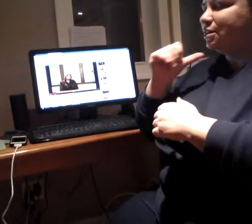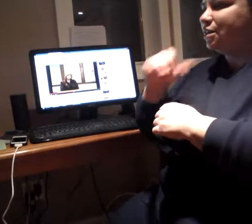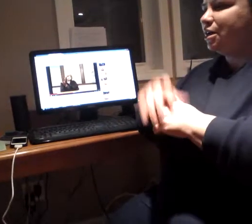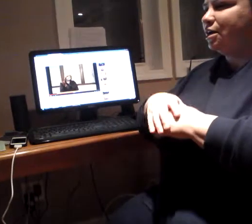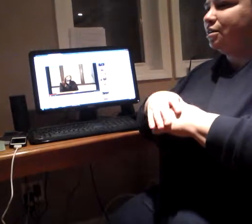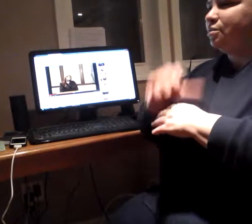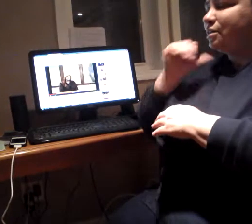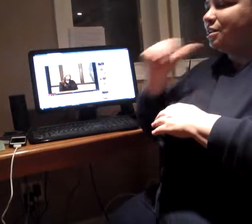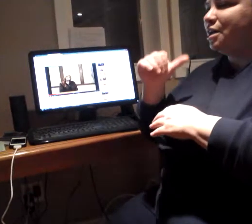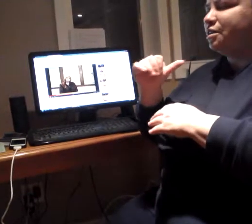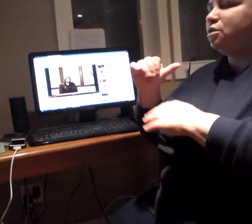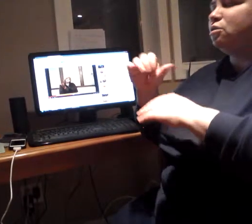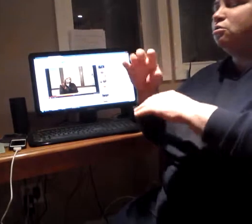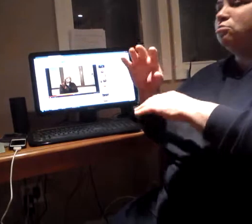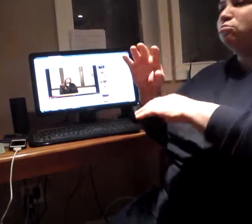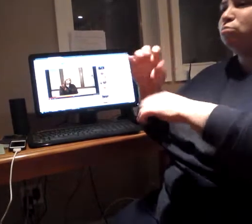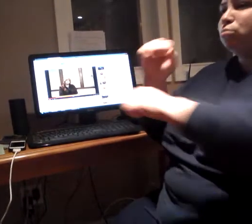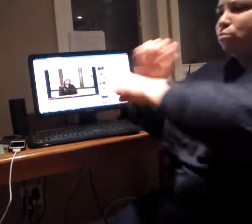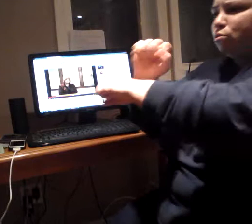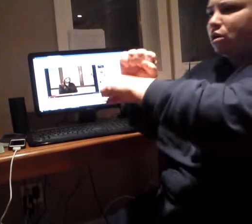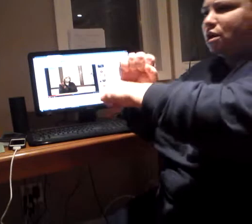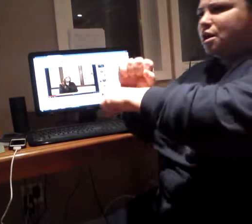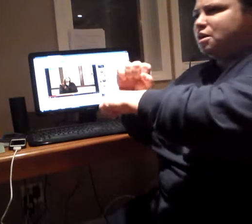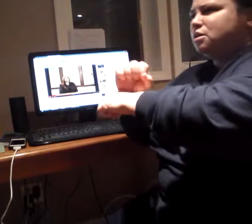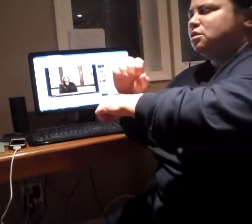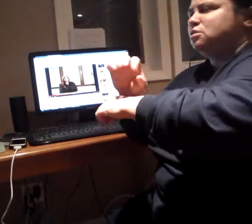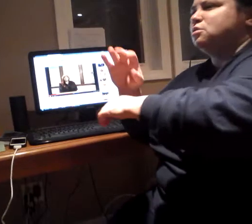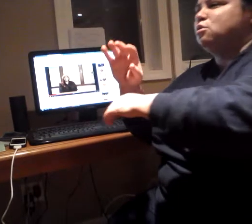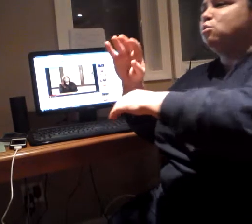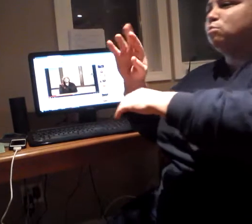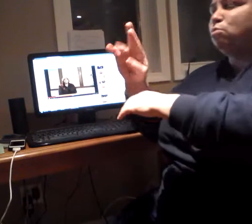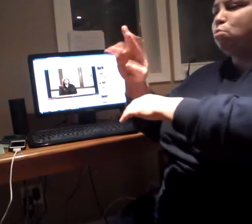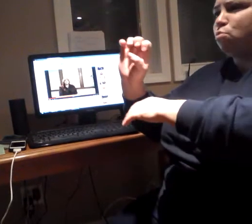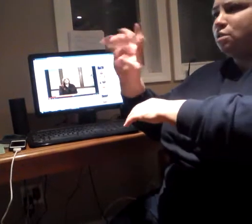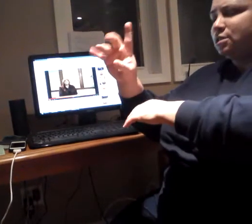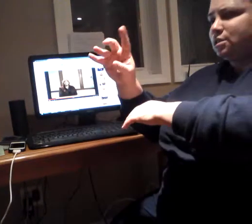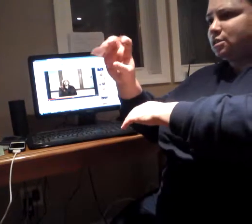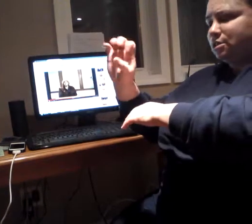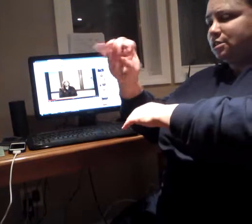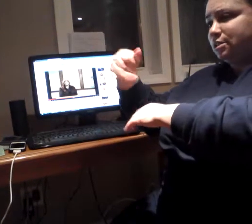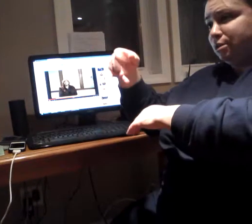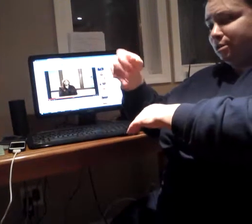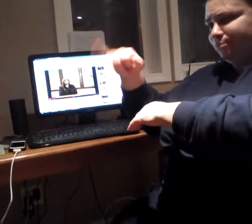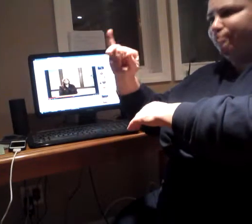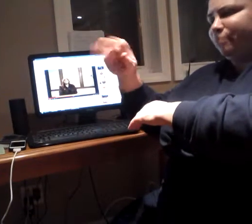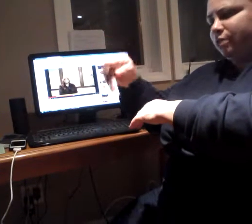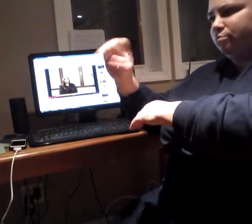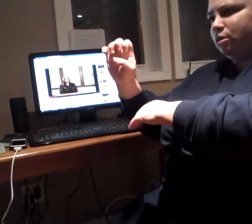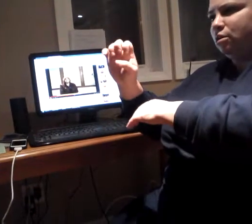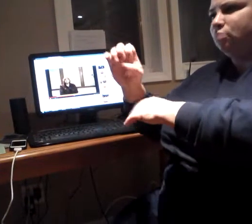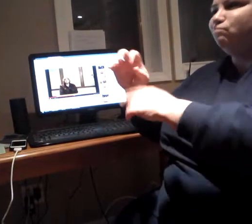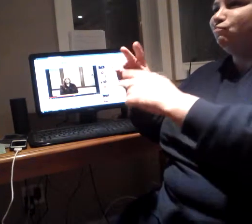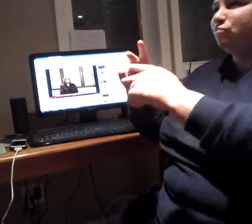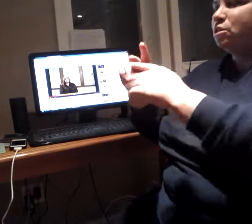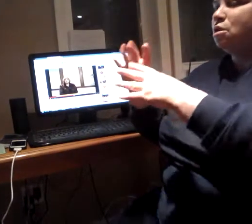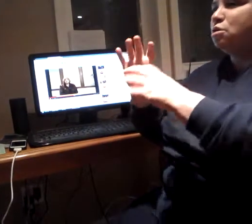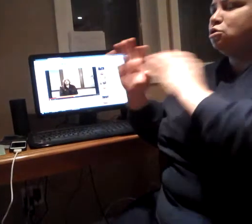chat line to feel there's probably not that much work there but I think some of the other things like using word